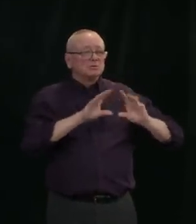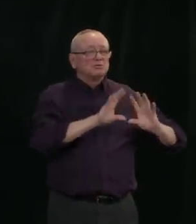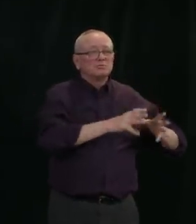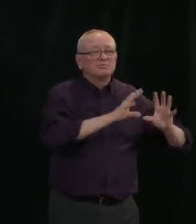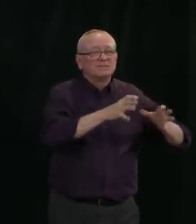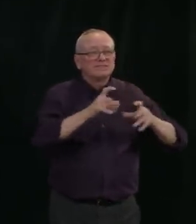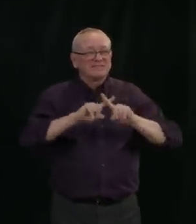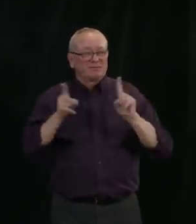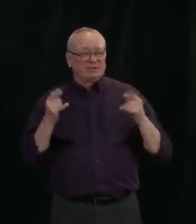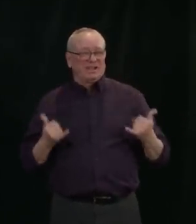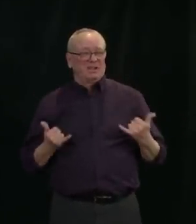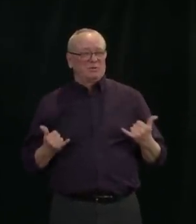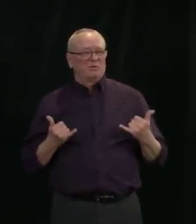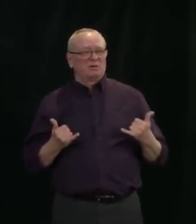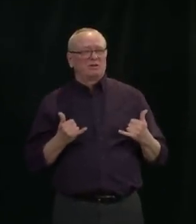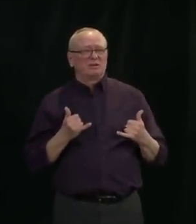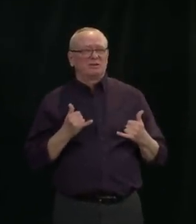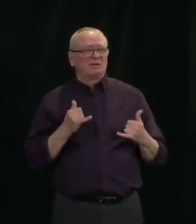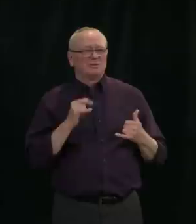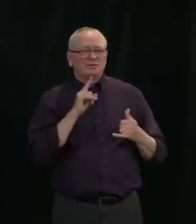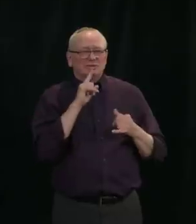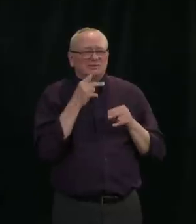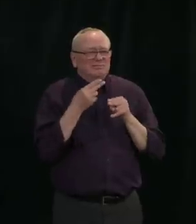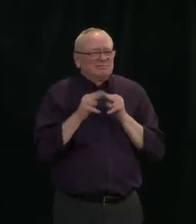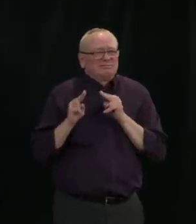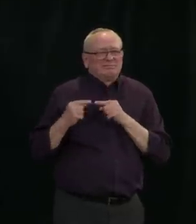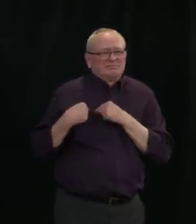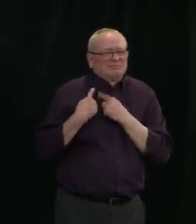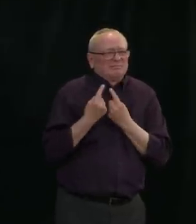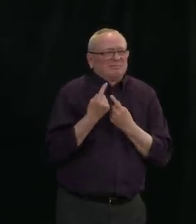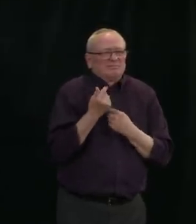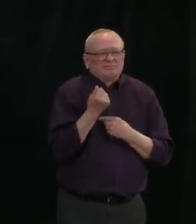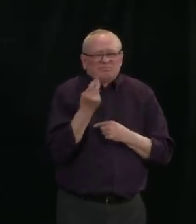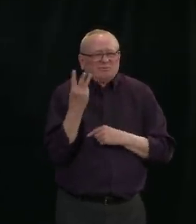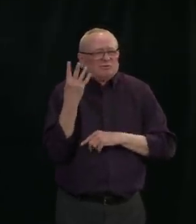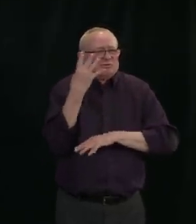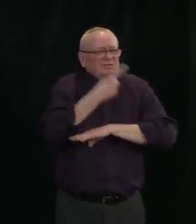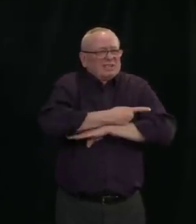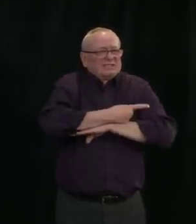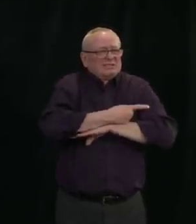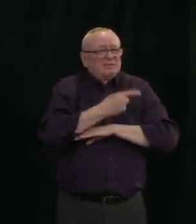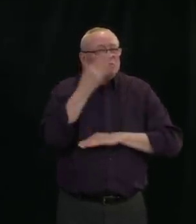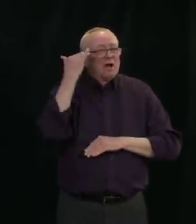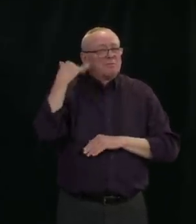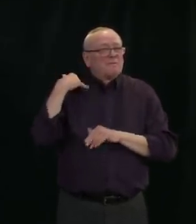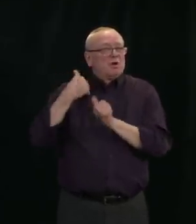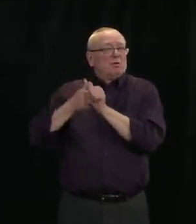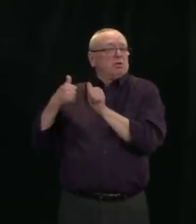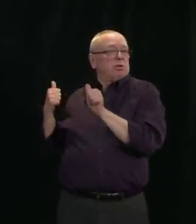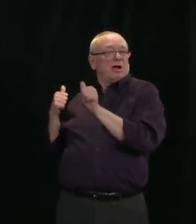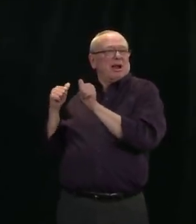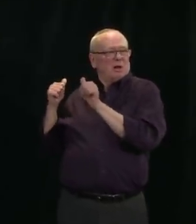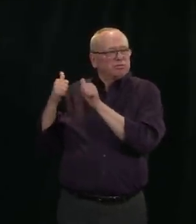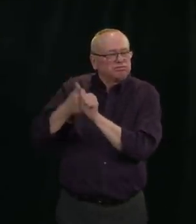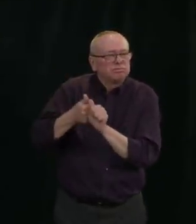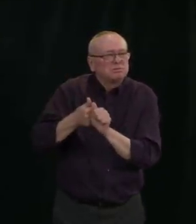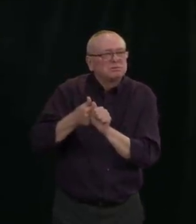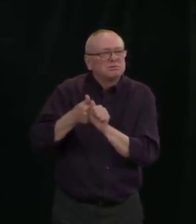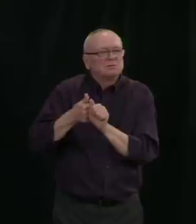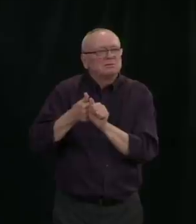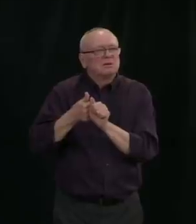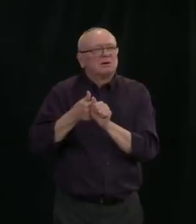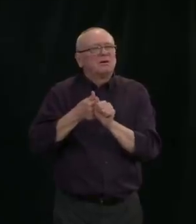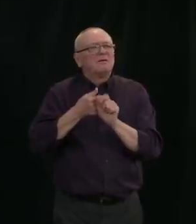effect for the last several days because we did need to move through that backlog of tests that had, of swabs that had previously been done on returning travelers.